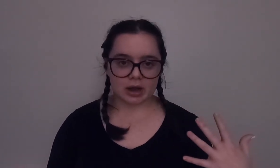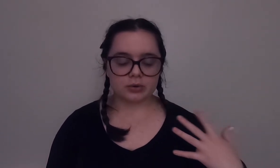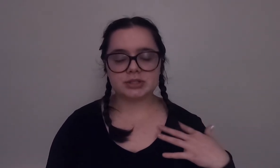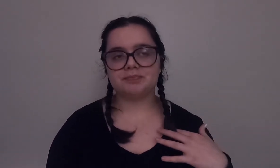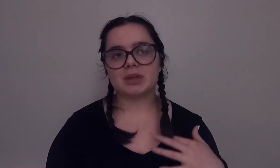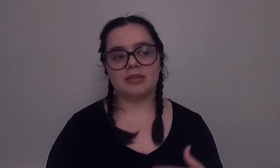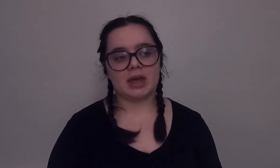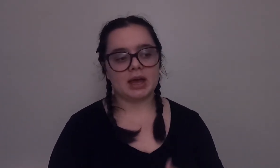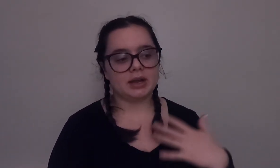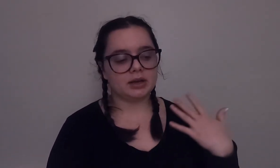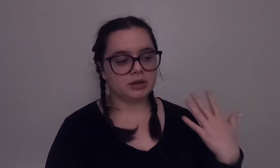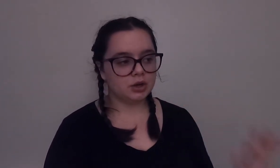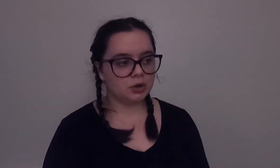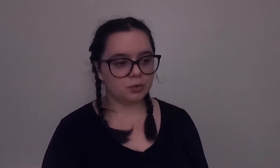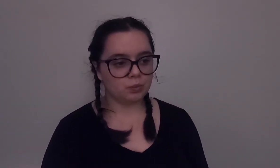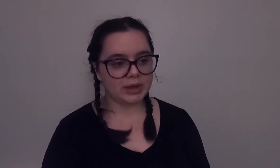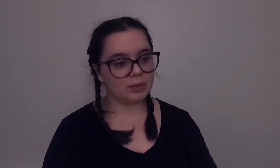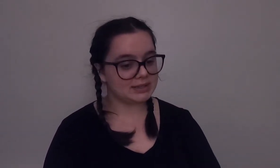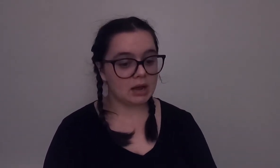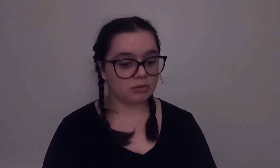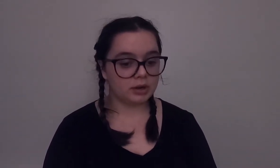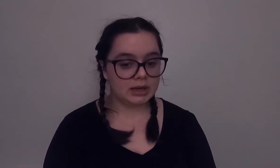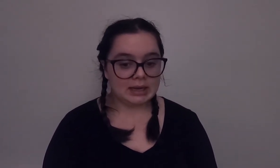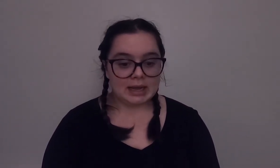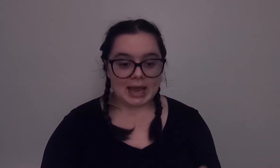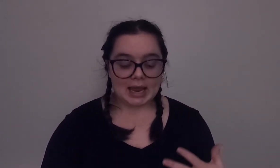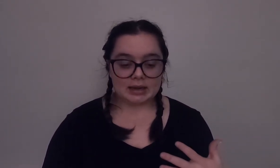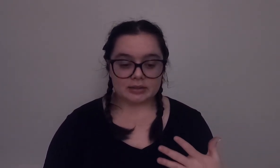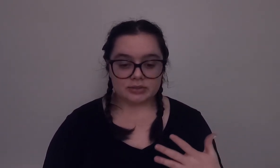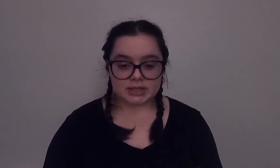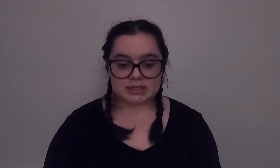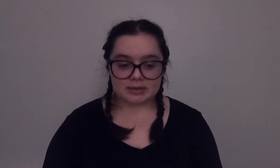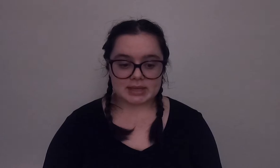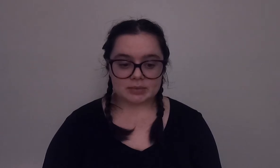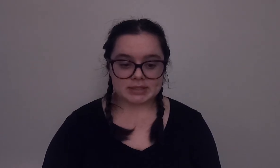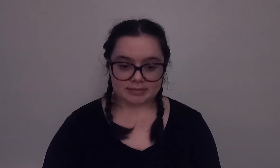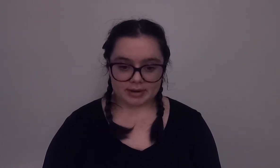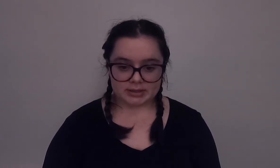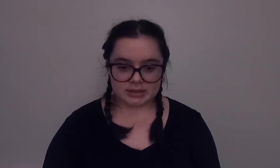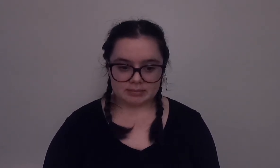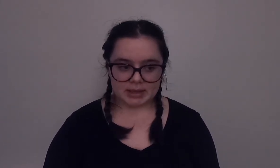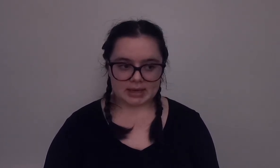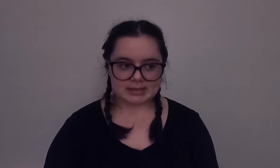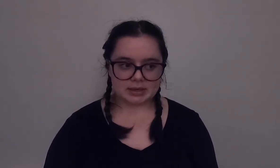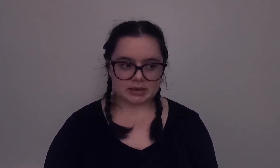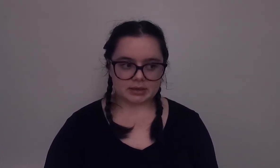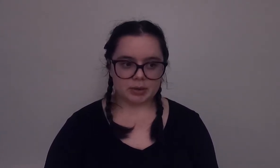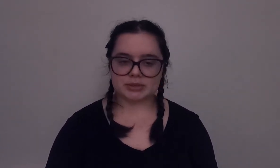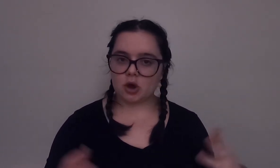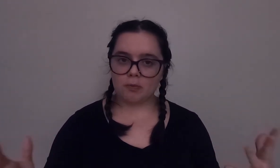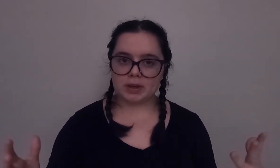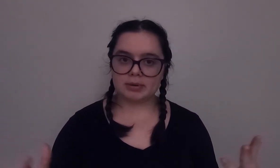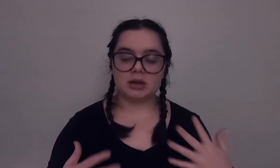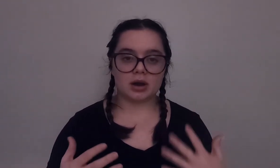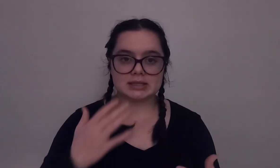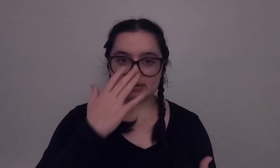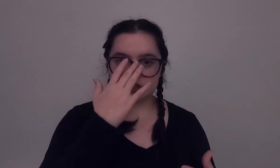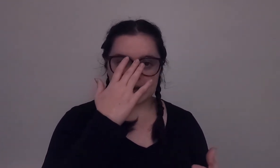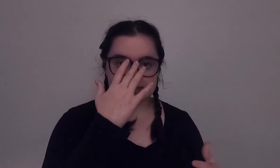out and then we went down and this dive site was different because it it was open but not as much as